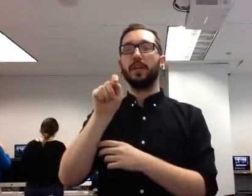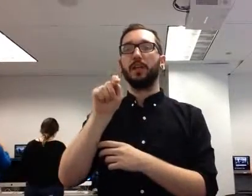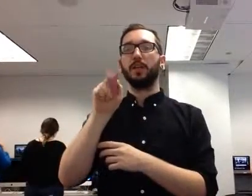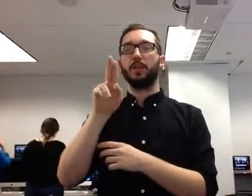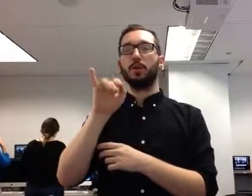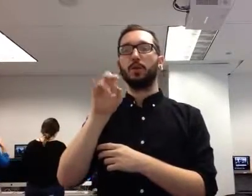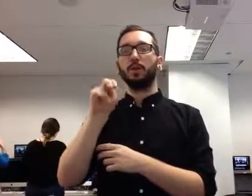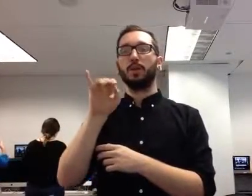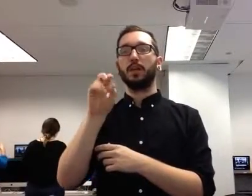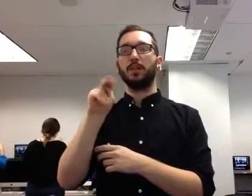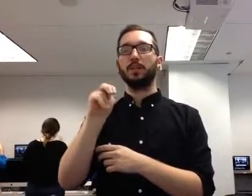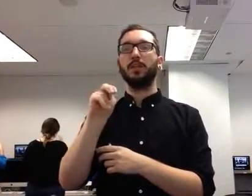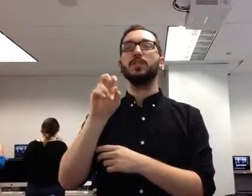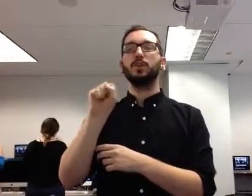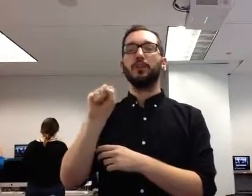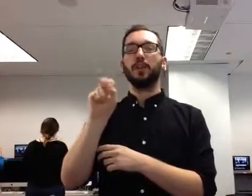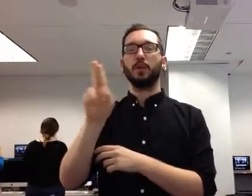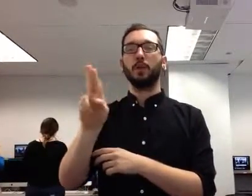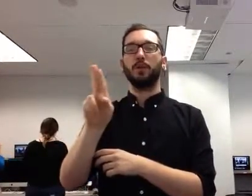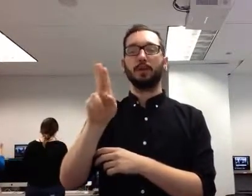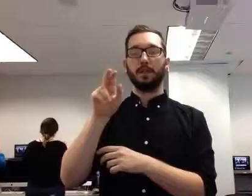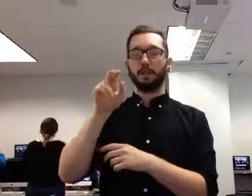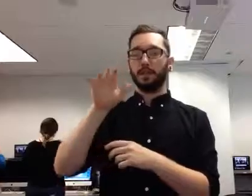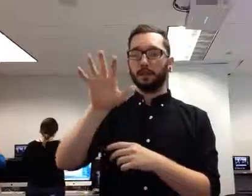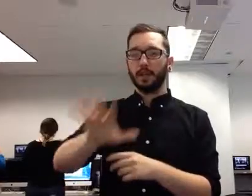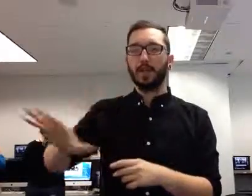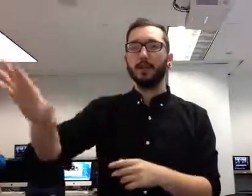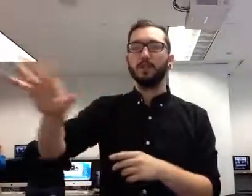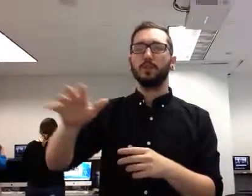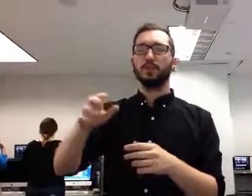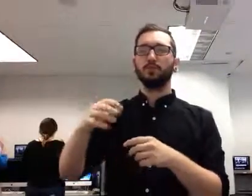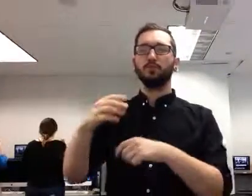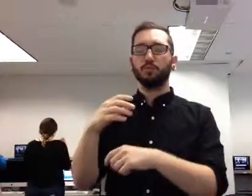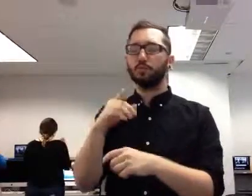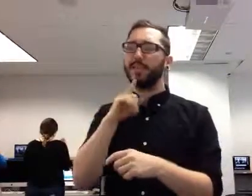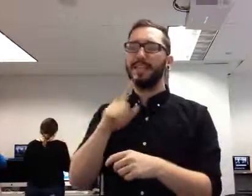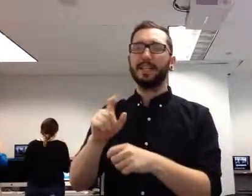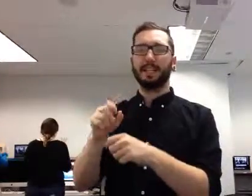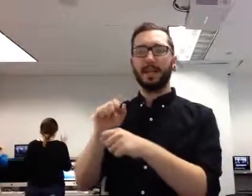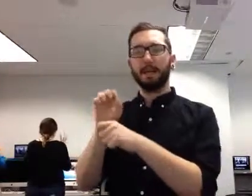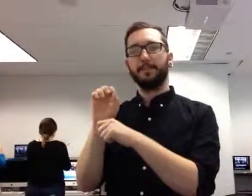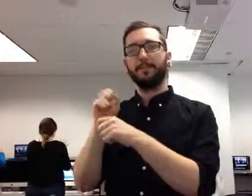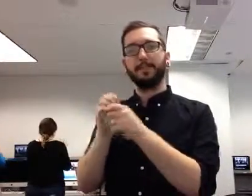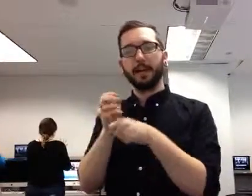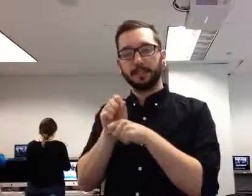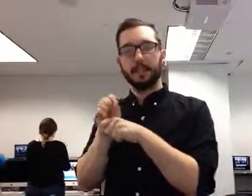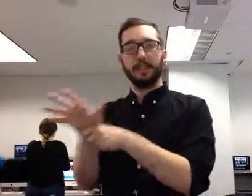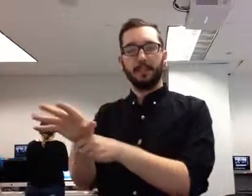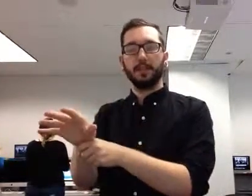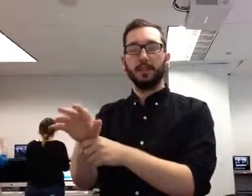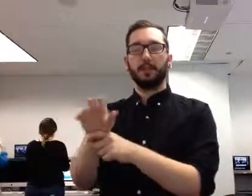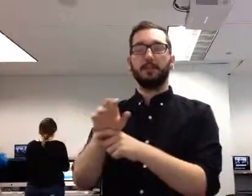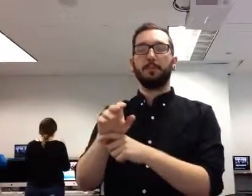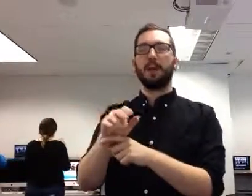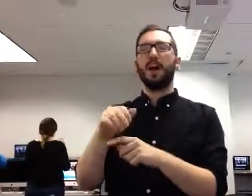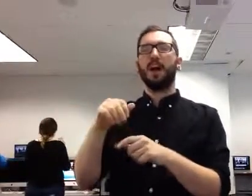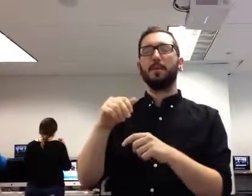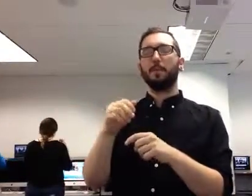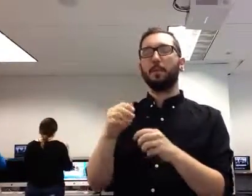strongly impacted of all of the nations or countries involved, the Soviet Union